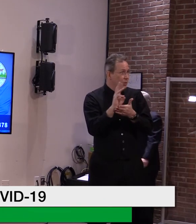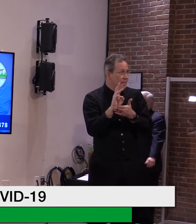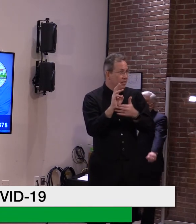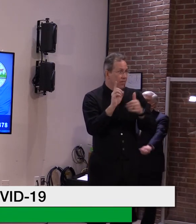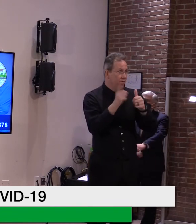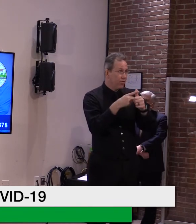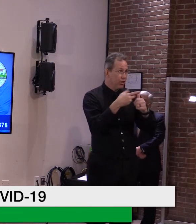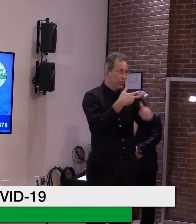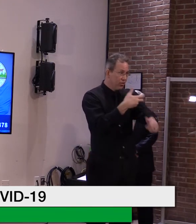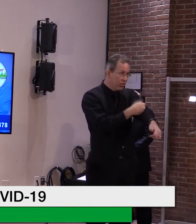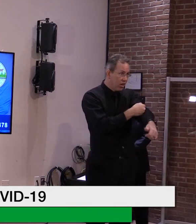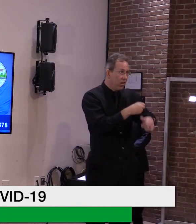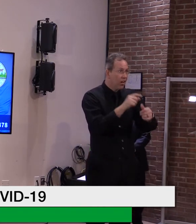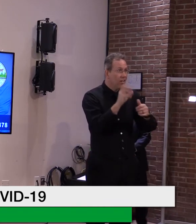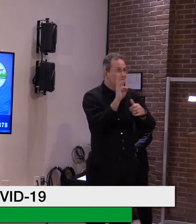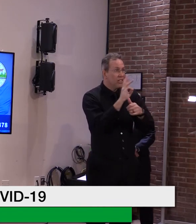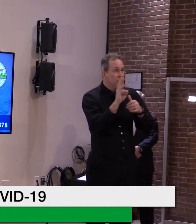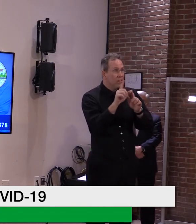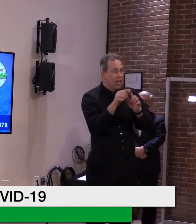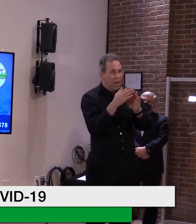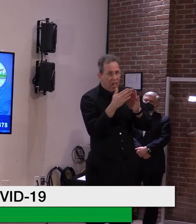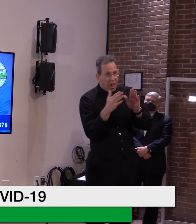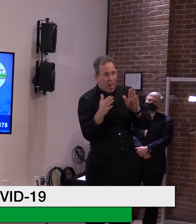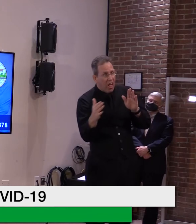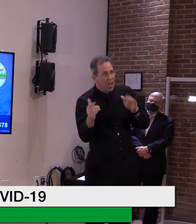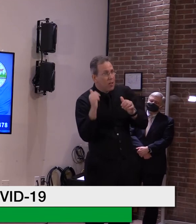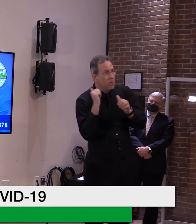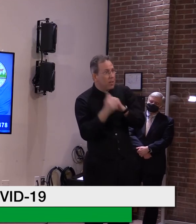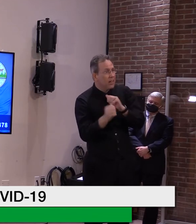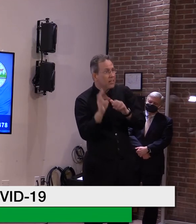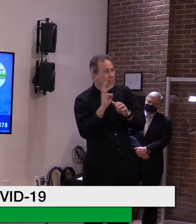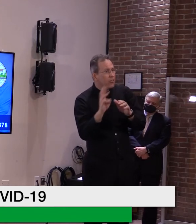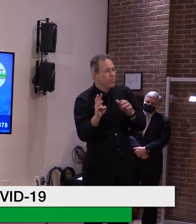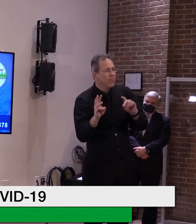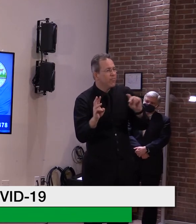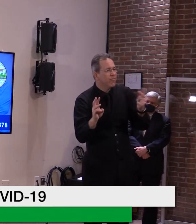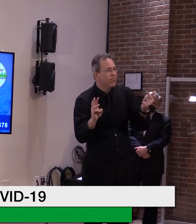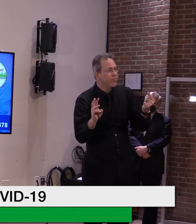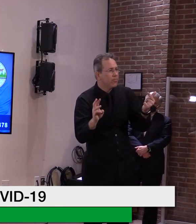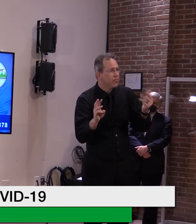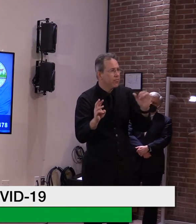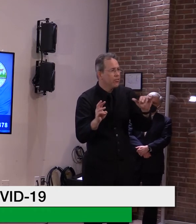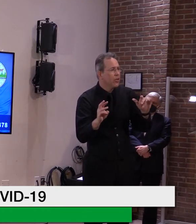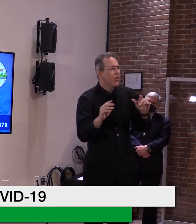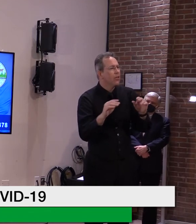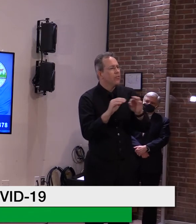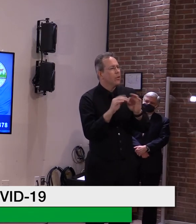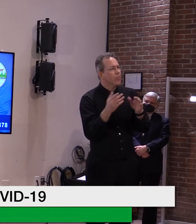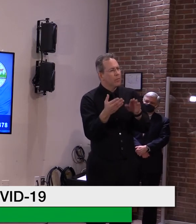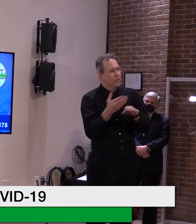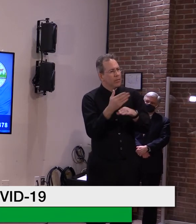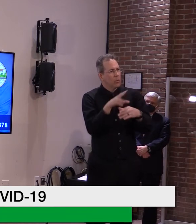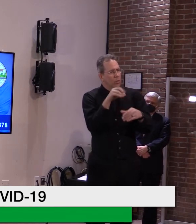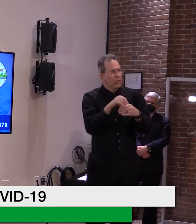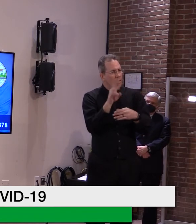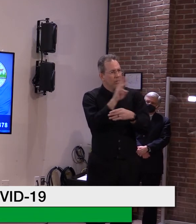we do want to try to adhere as closely as possible to the guidance that the trials provided us.